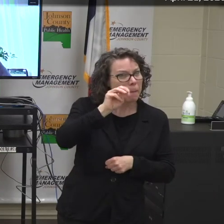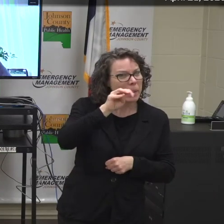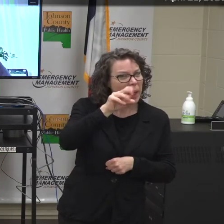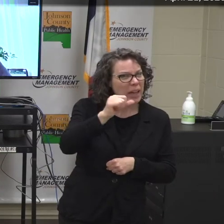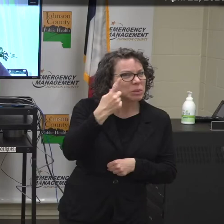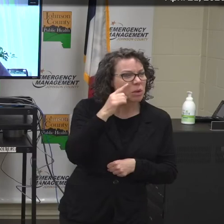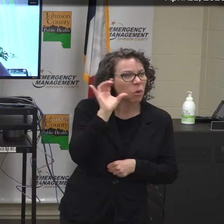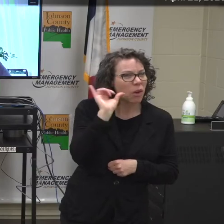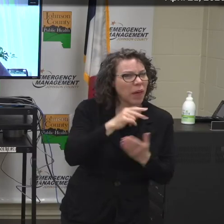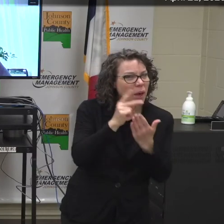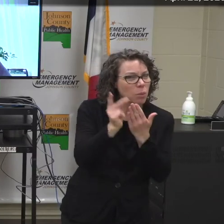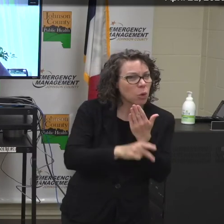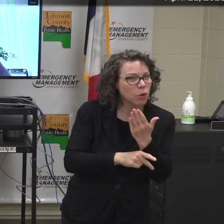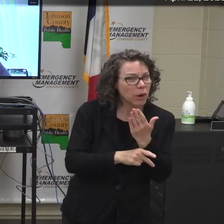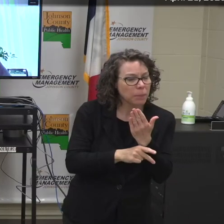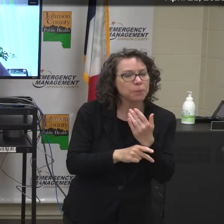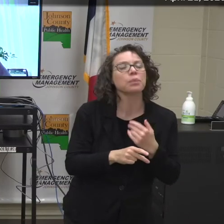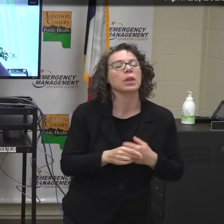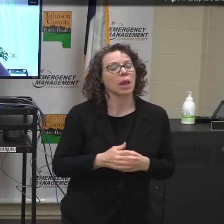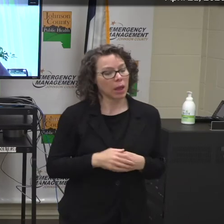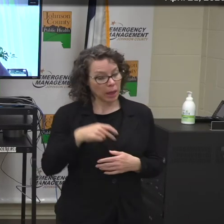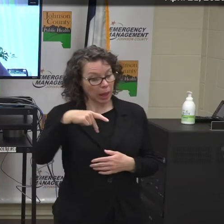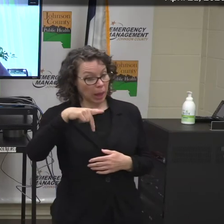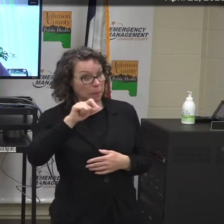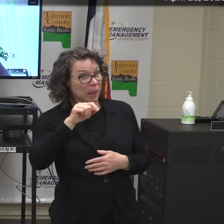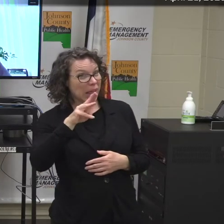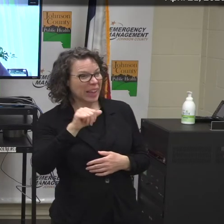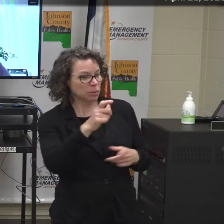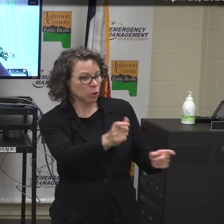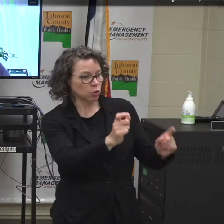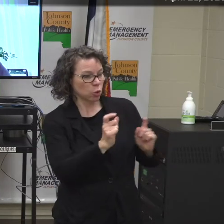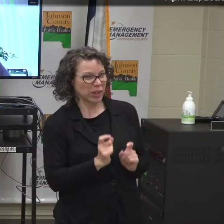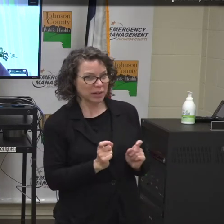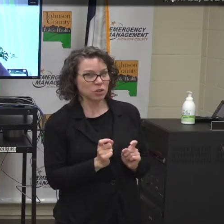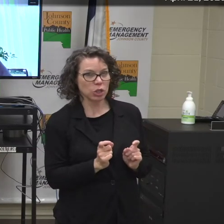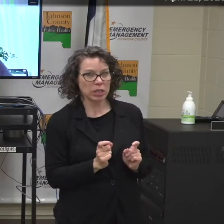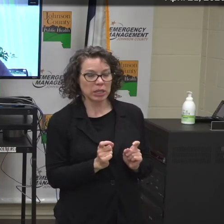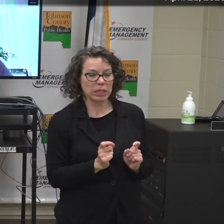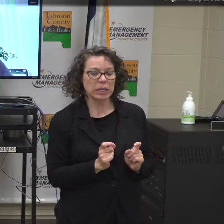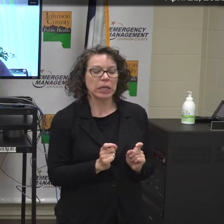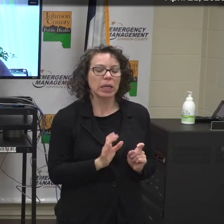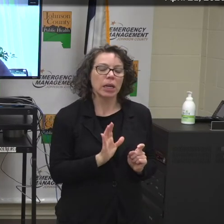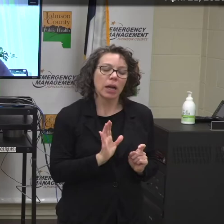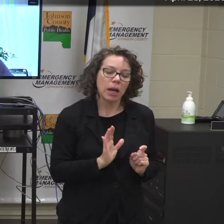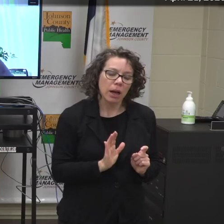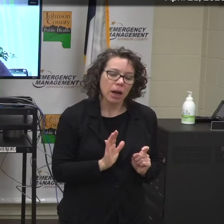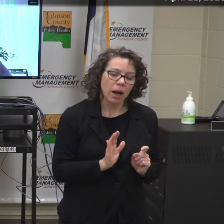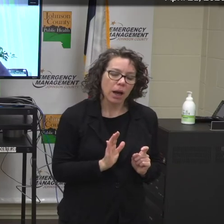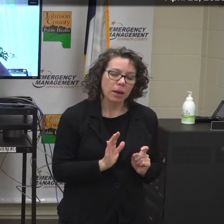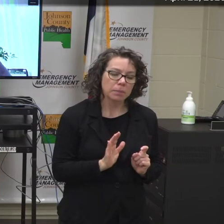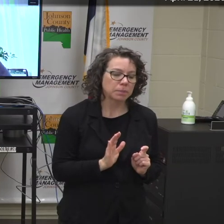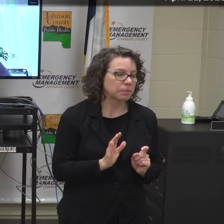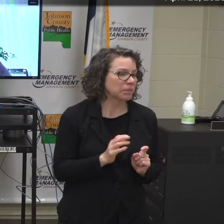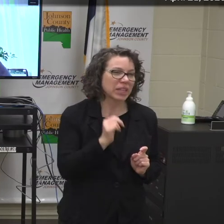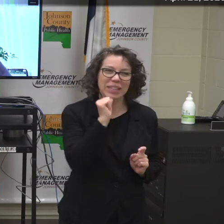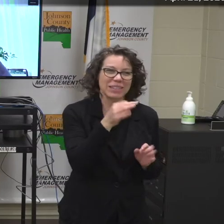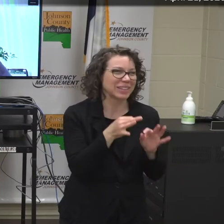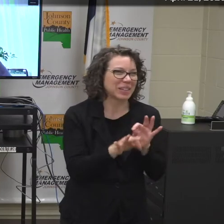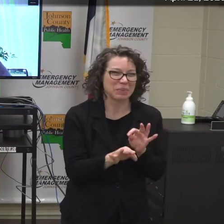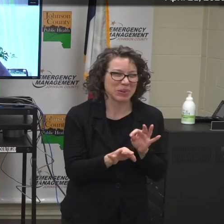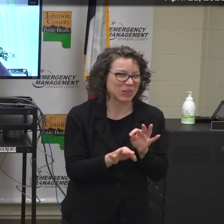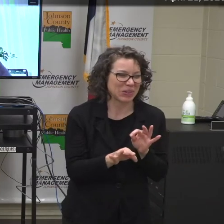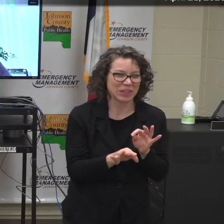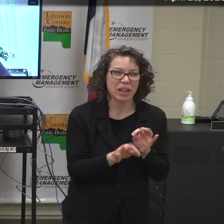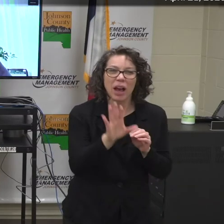Uh, the donation of plasma again is, uh, it's, it's not, um, totally simple. It's not